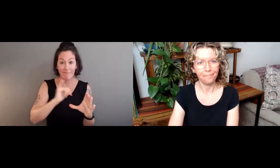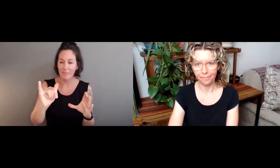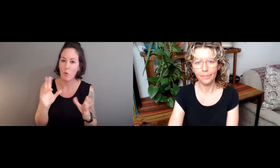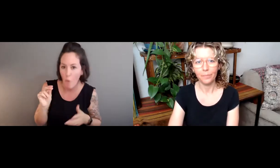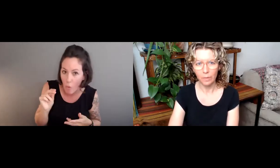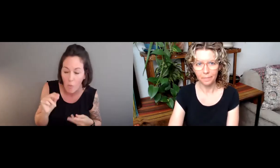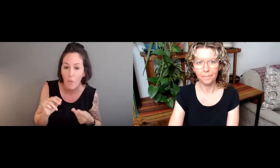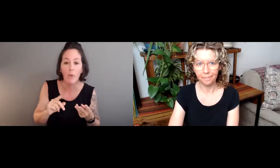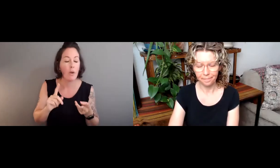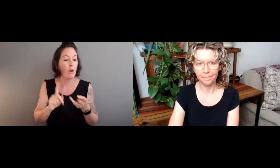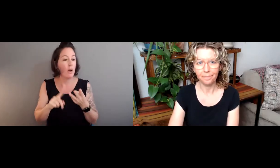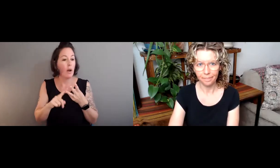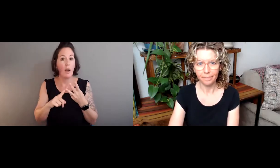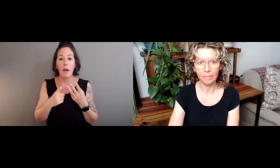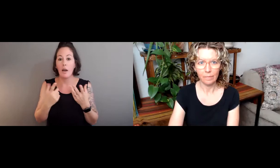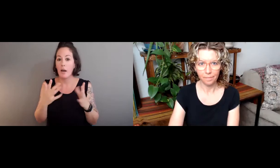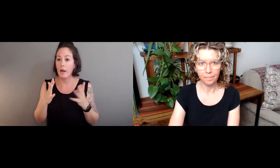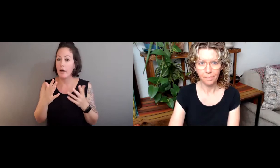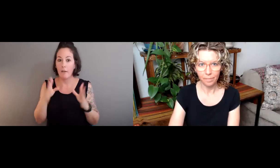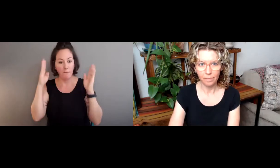We can't put language in a box.